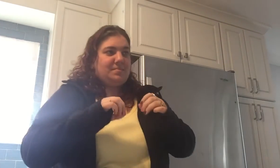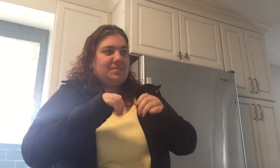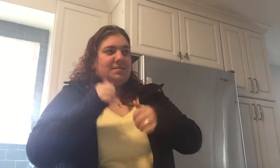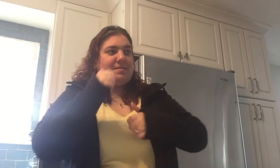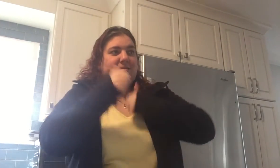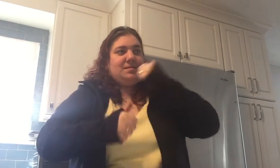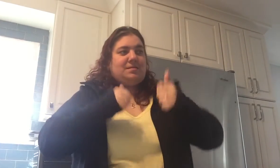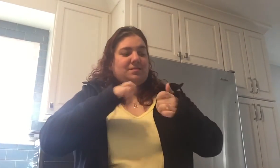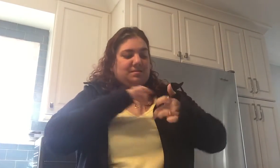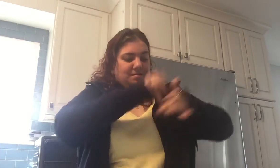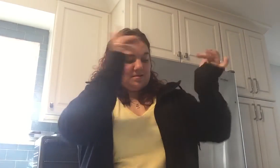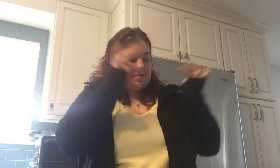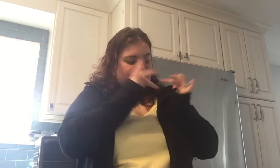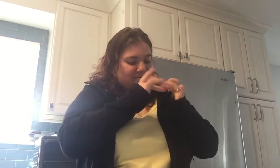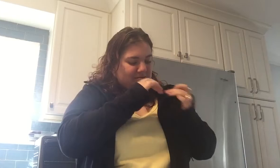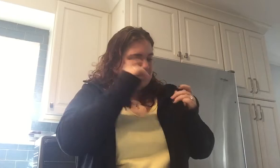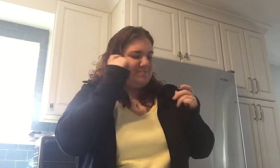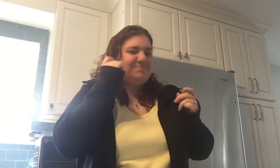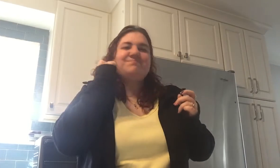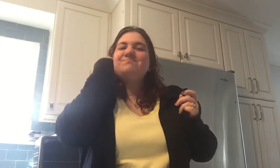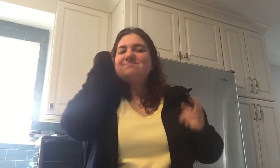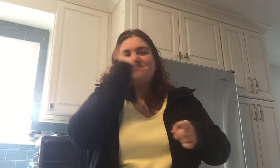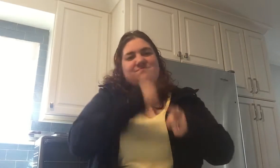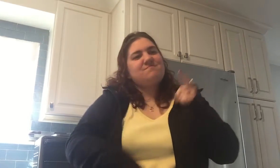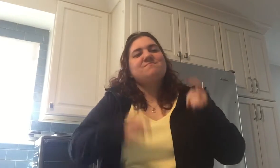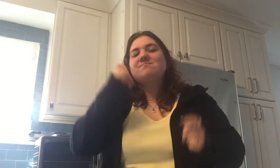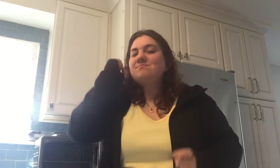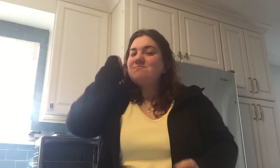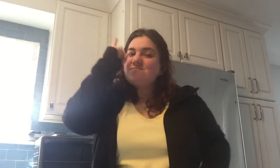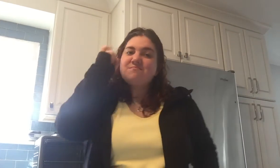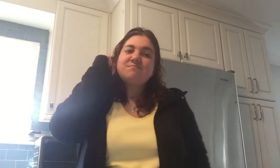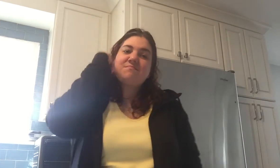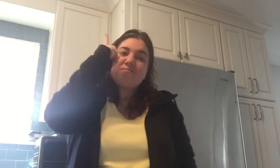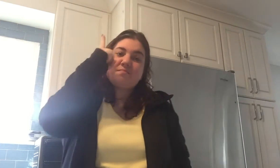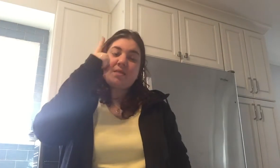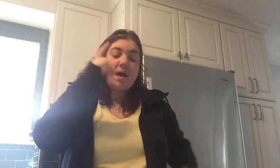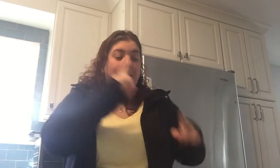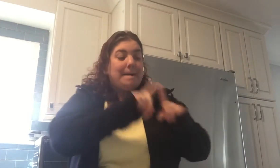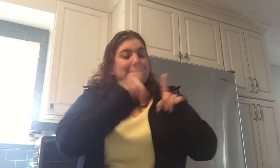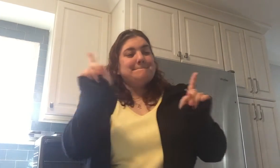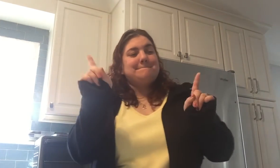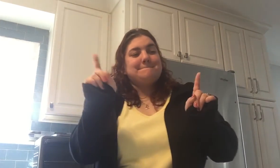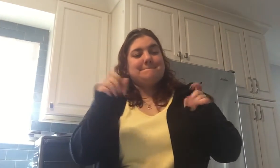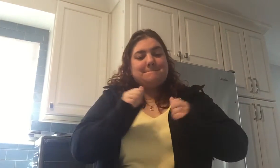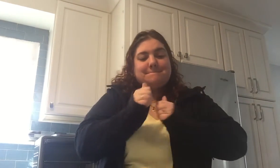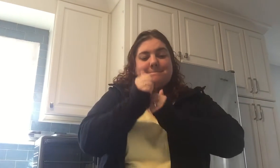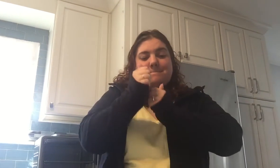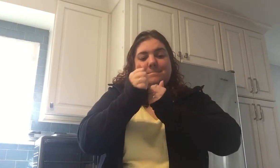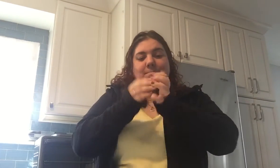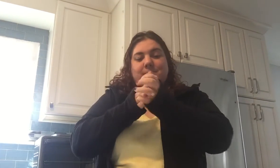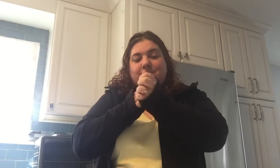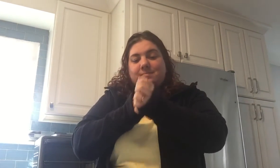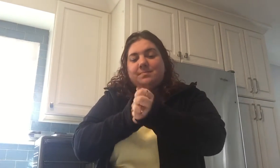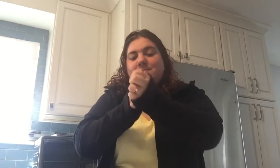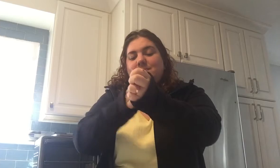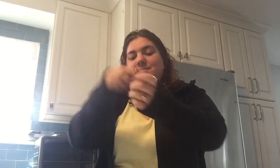And the science of the heart is sometimes lost on me But I'm following